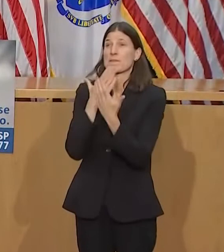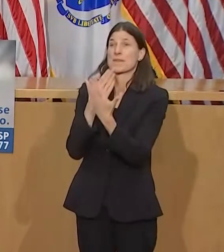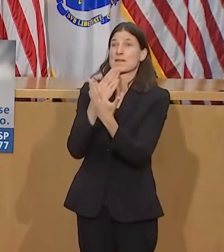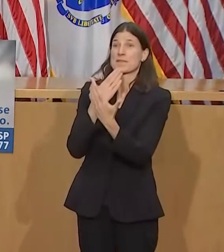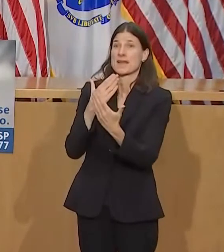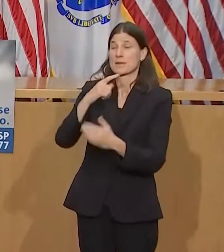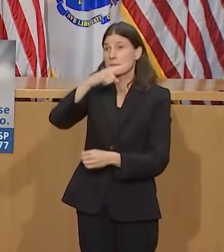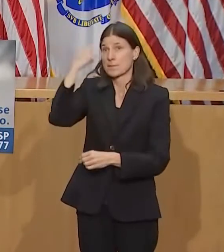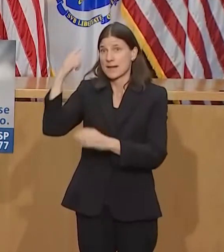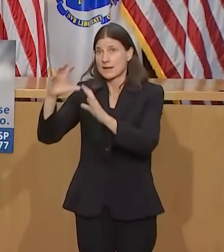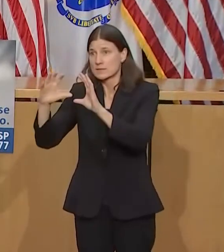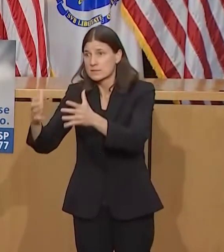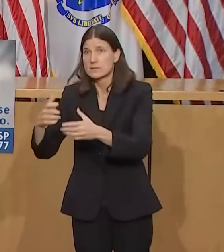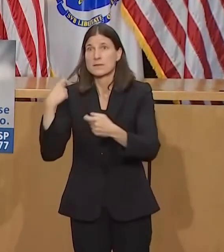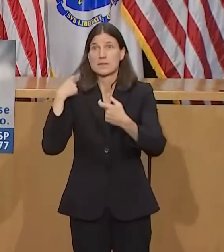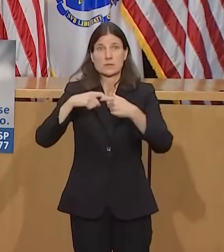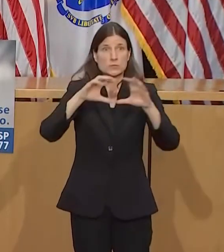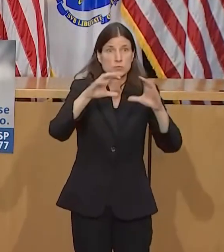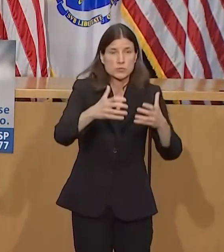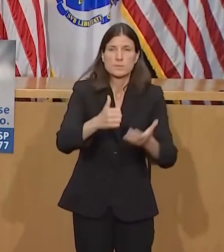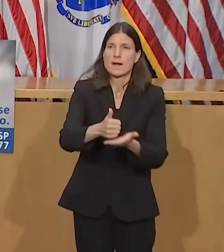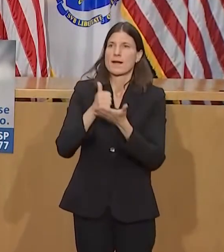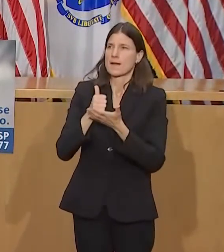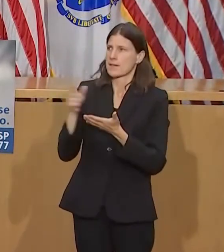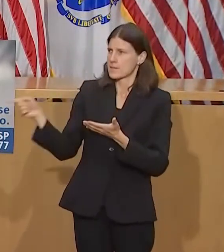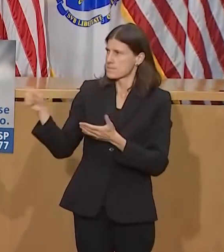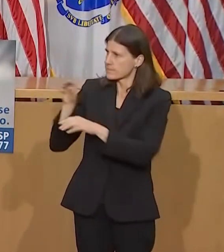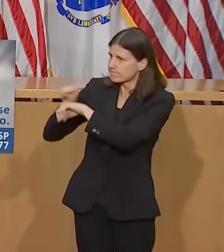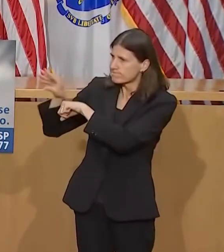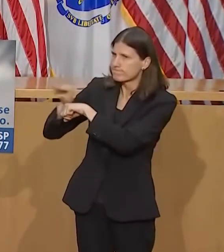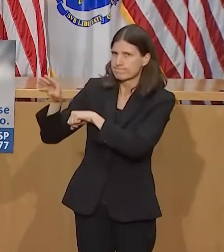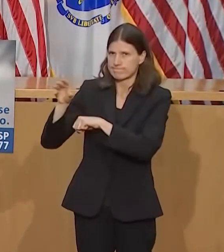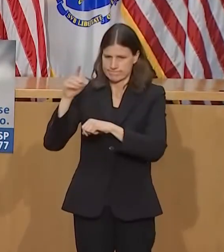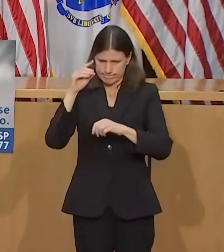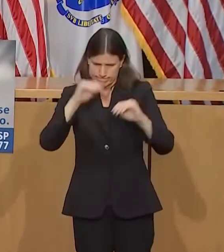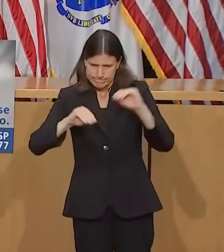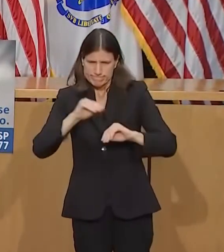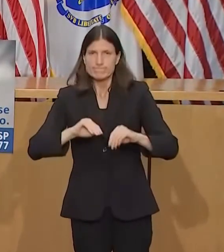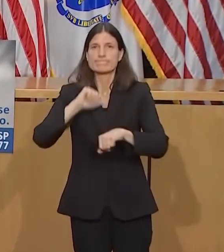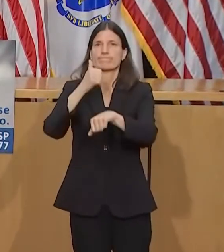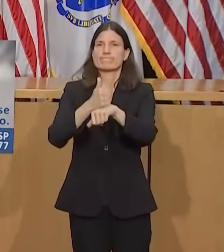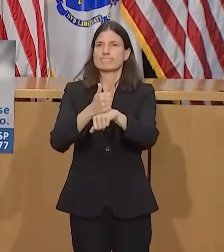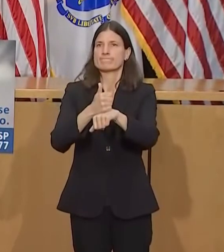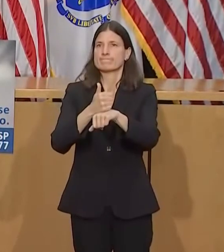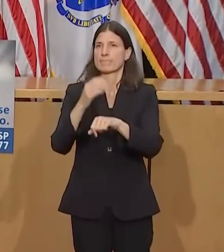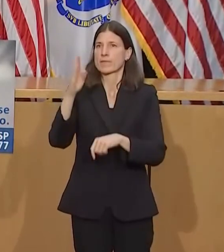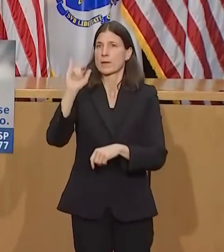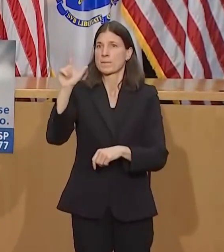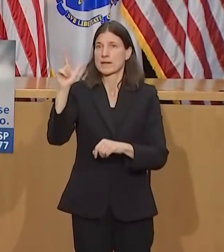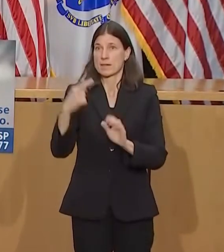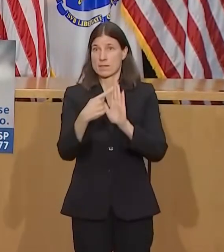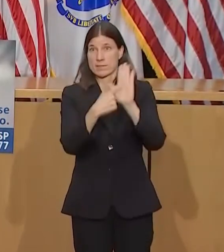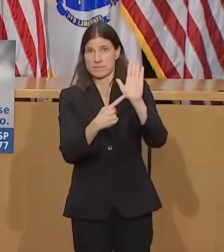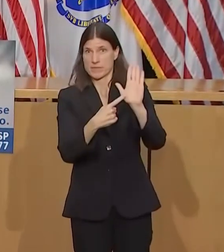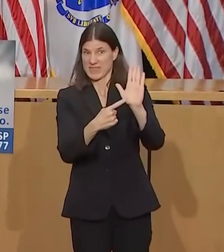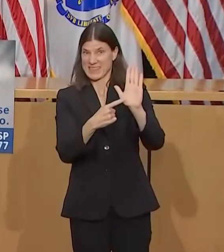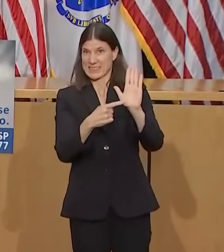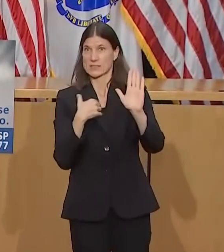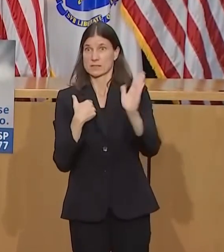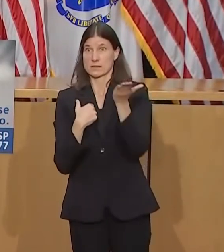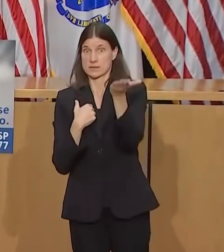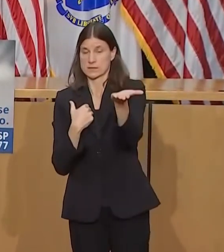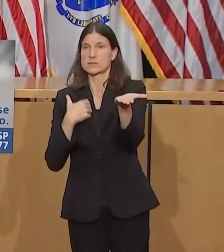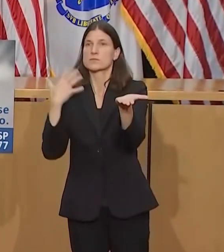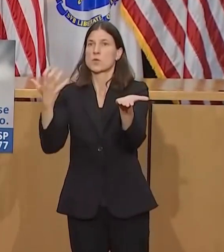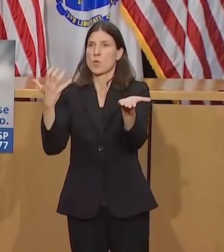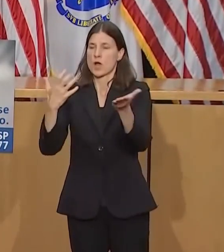And let me close by just saying the session ends on July 31st. It is critically important that by the